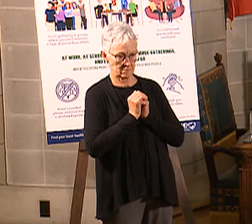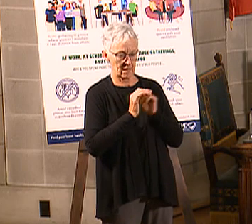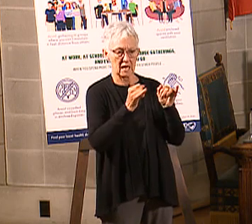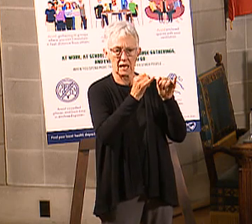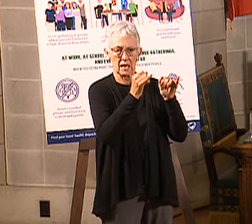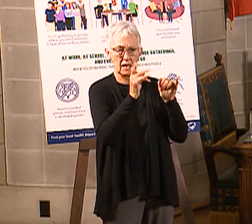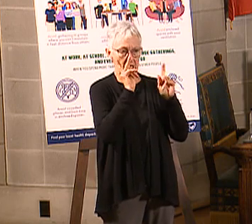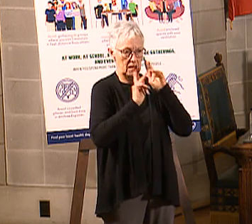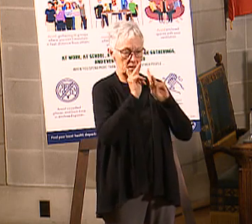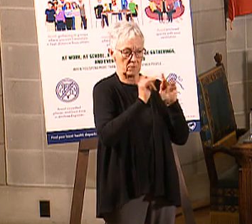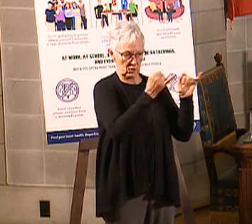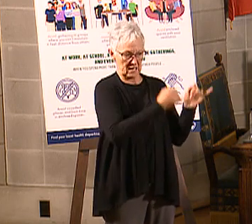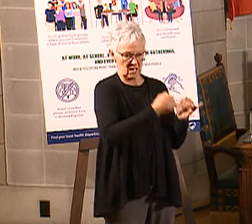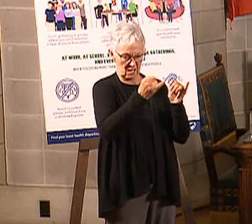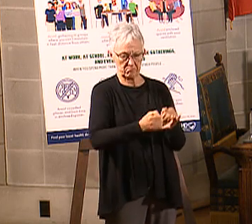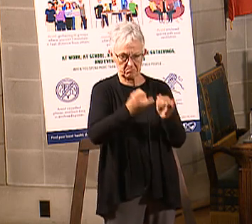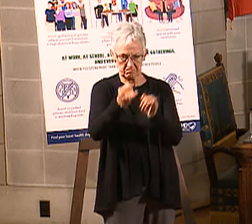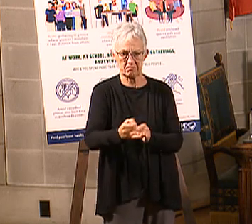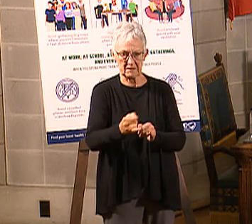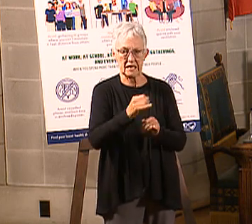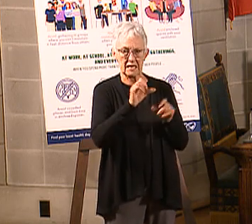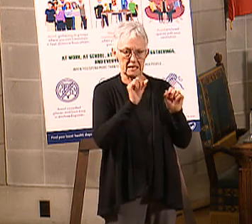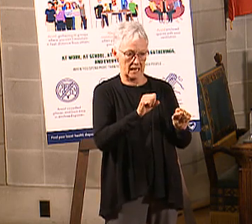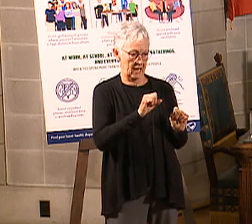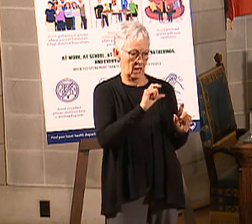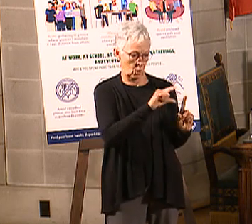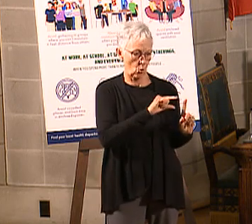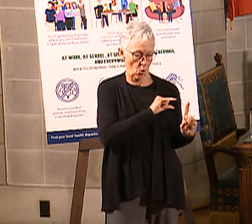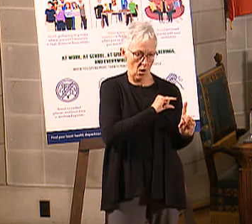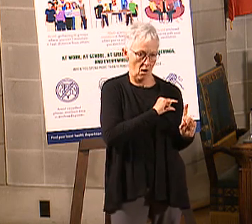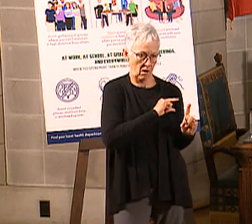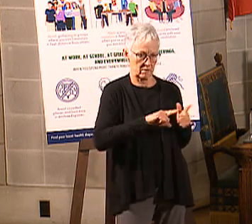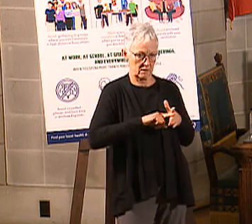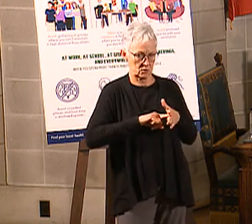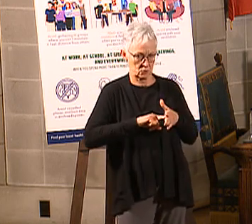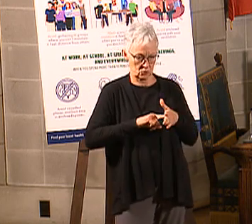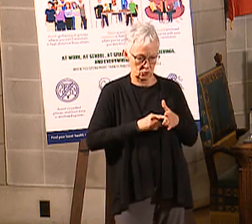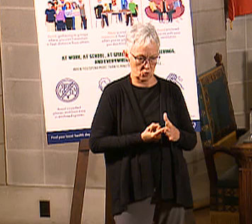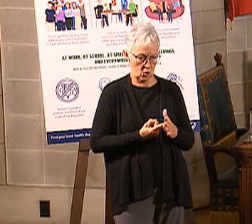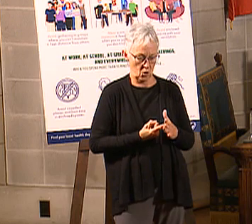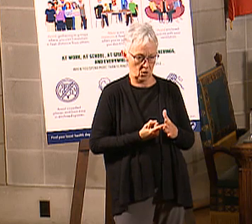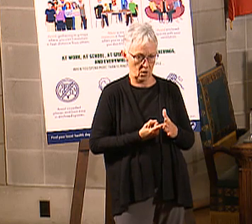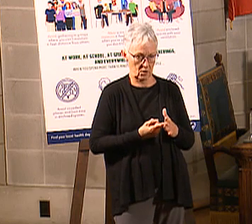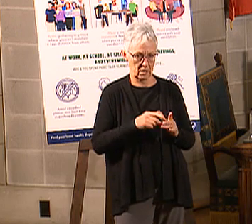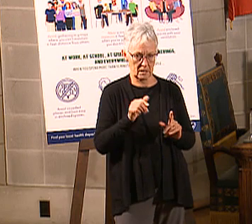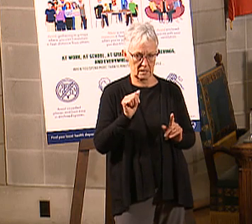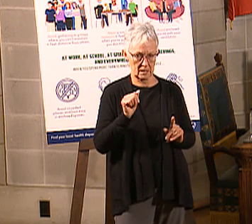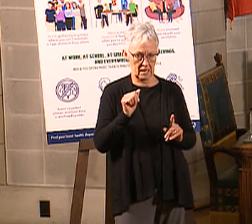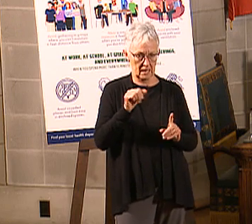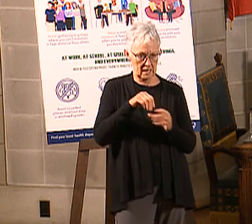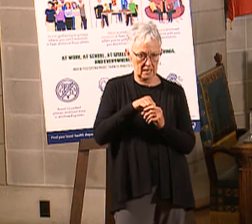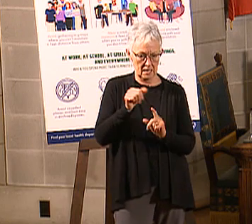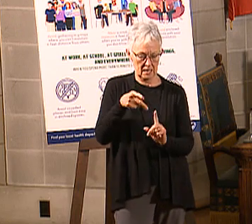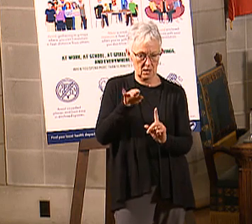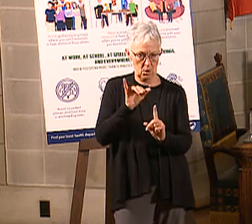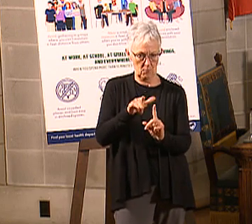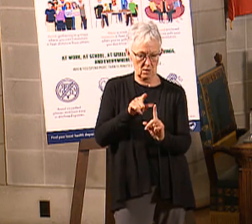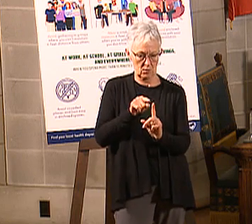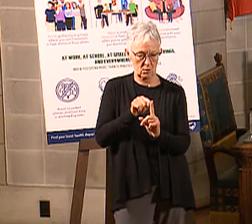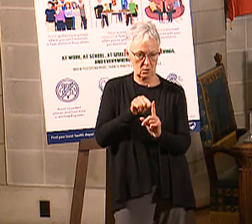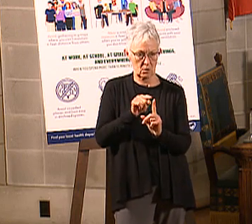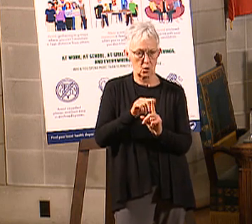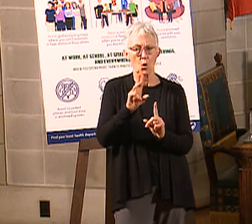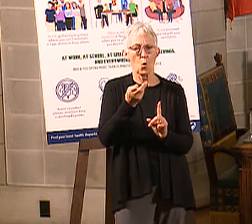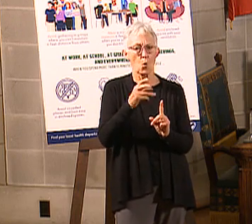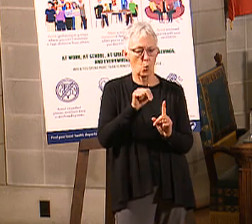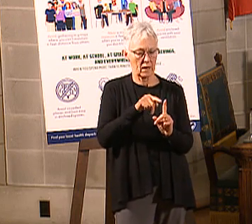Individuals will have the opportunity to qualify starting in next April. And so when would they be